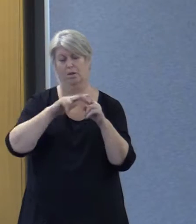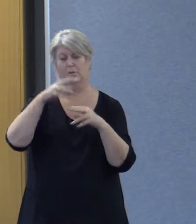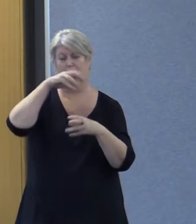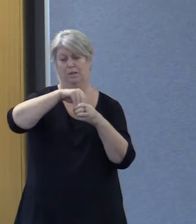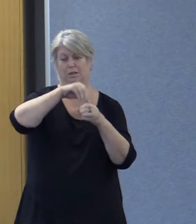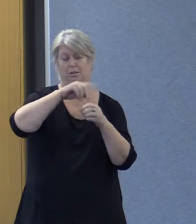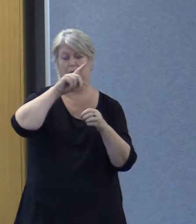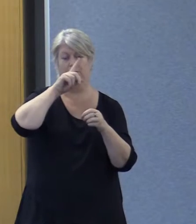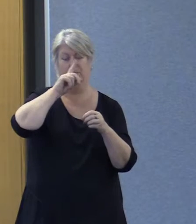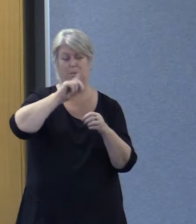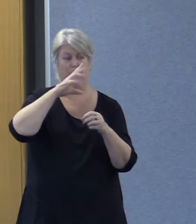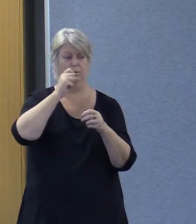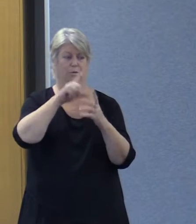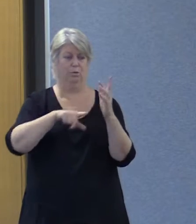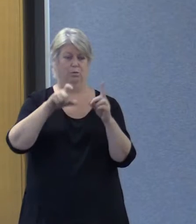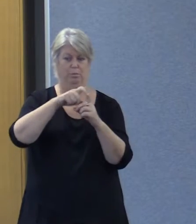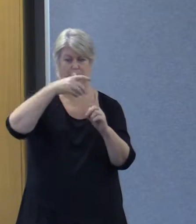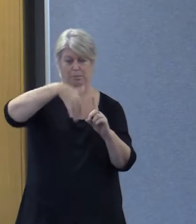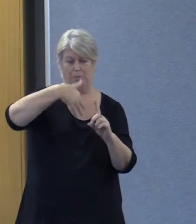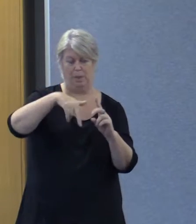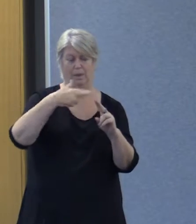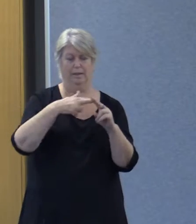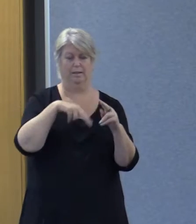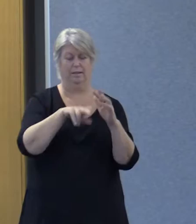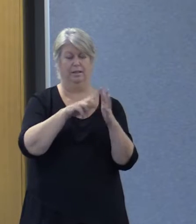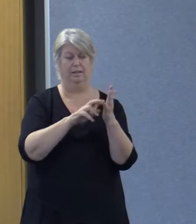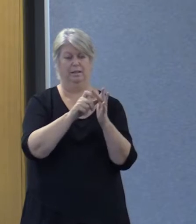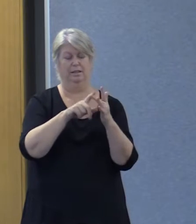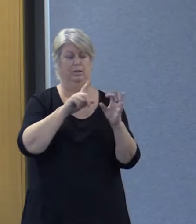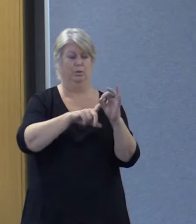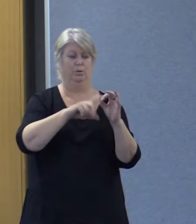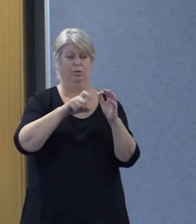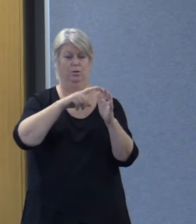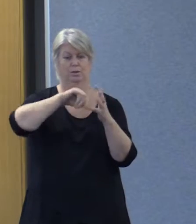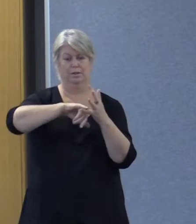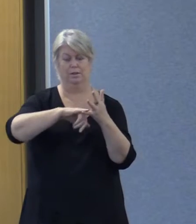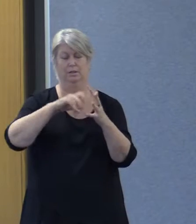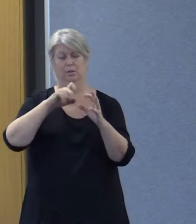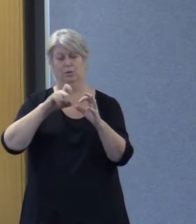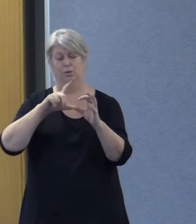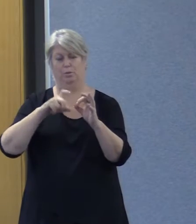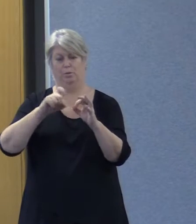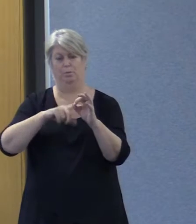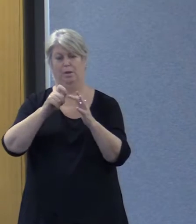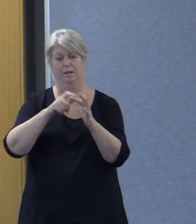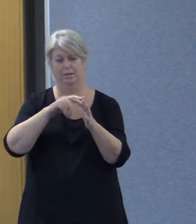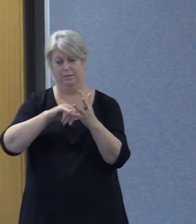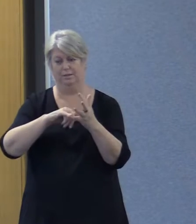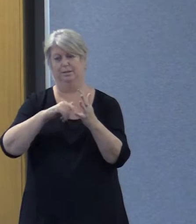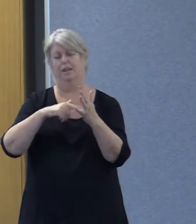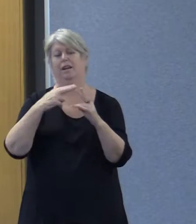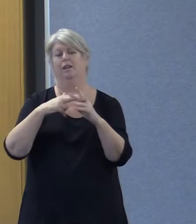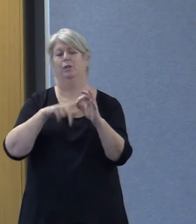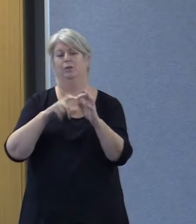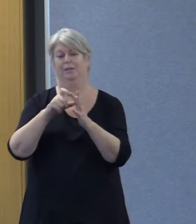of people from cold backgrounds with disability in the NDIS including QCOS, QPASS, CRU, QDN and